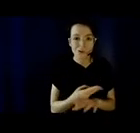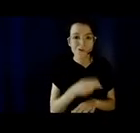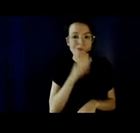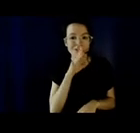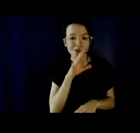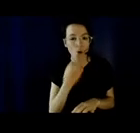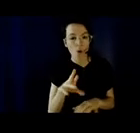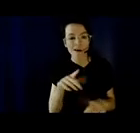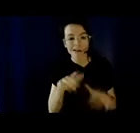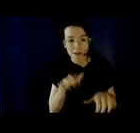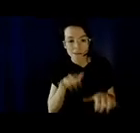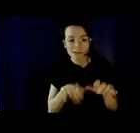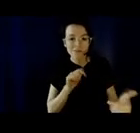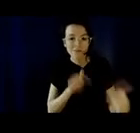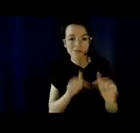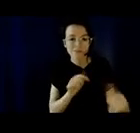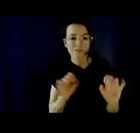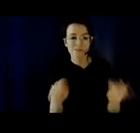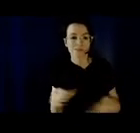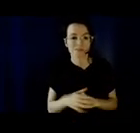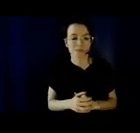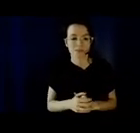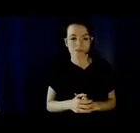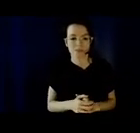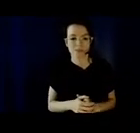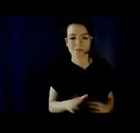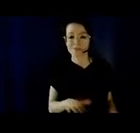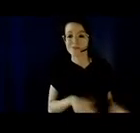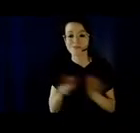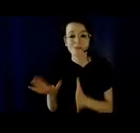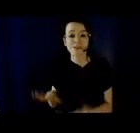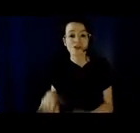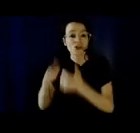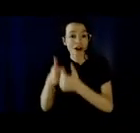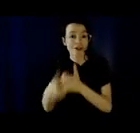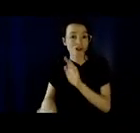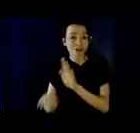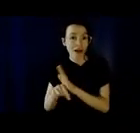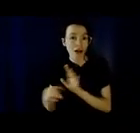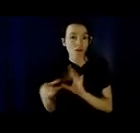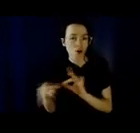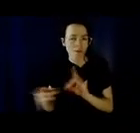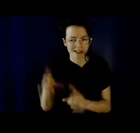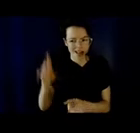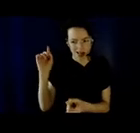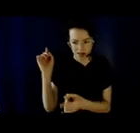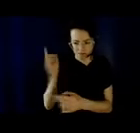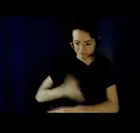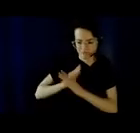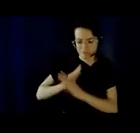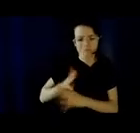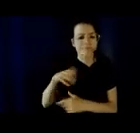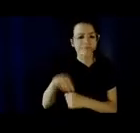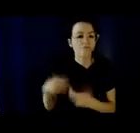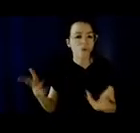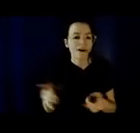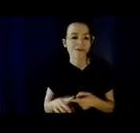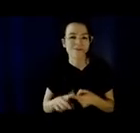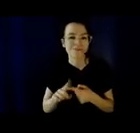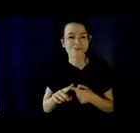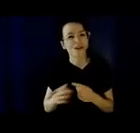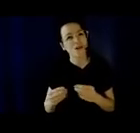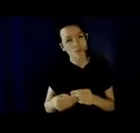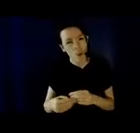And in contrast, these are what made online teaching challenging and not accessible. Longer working hours for course prep,